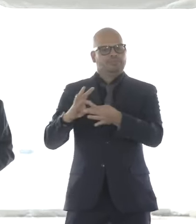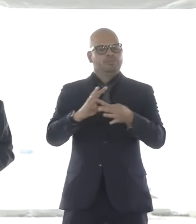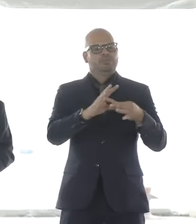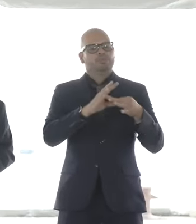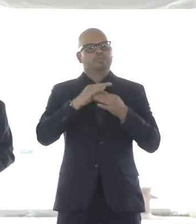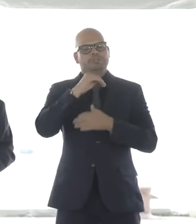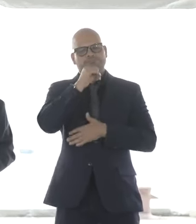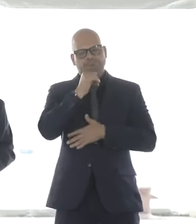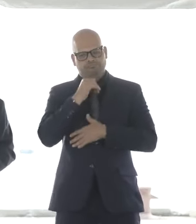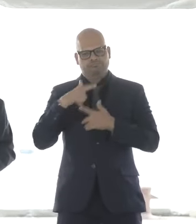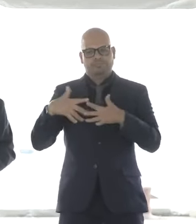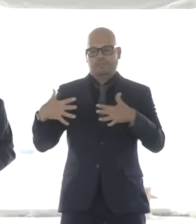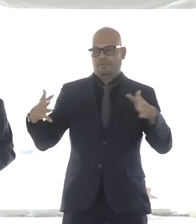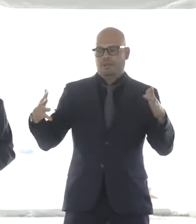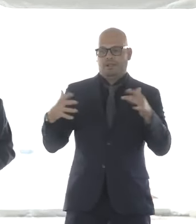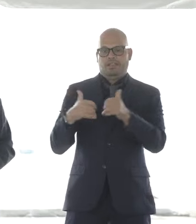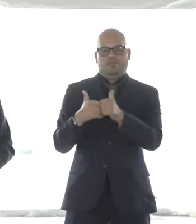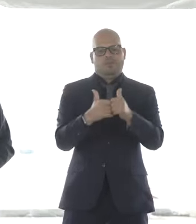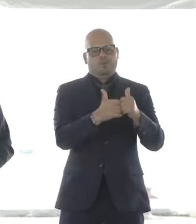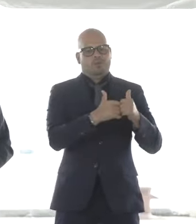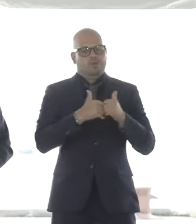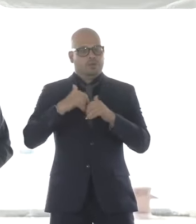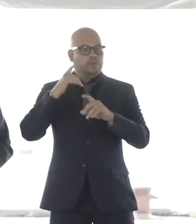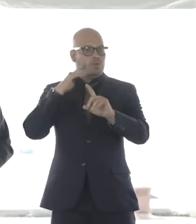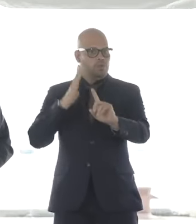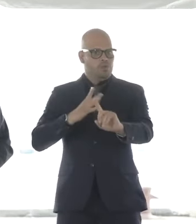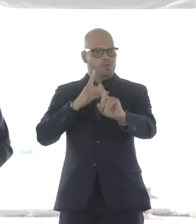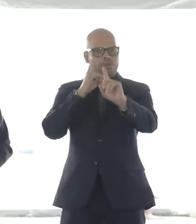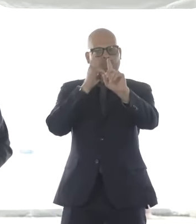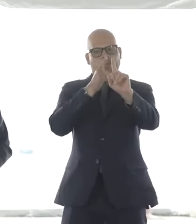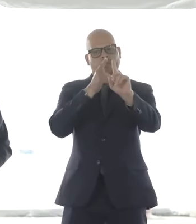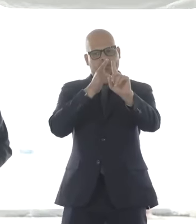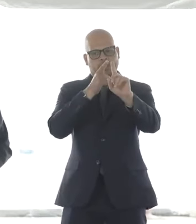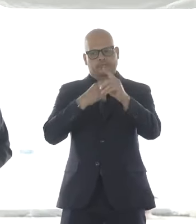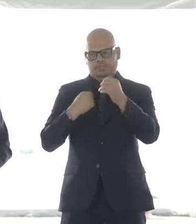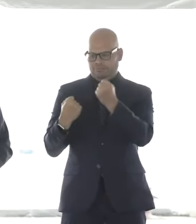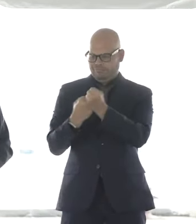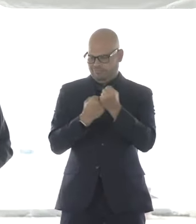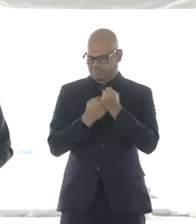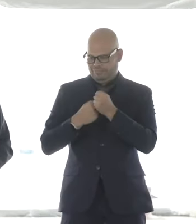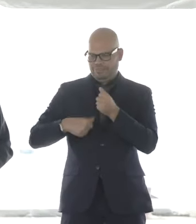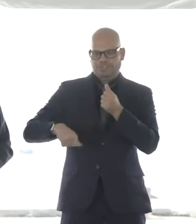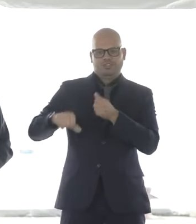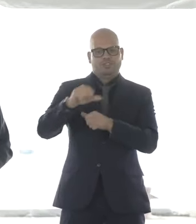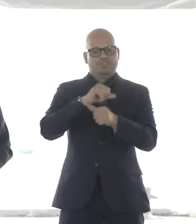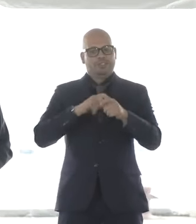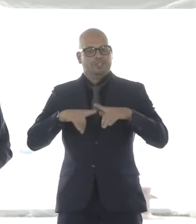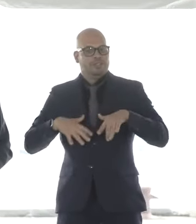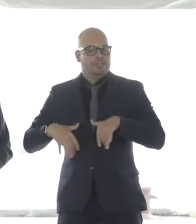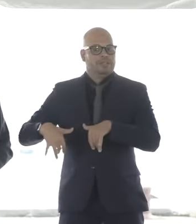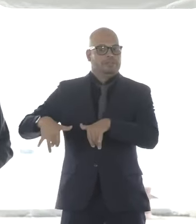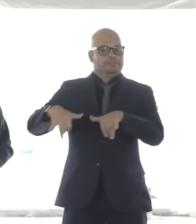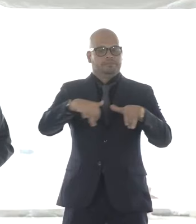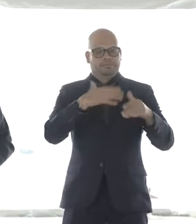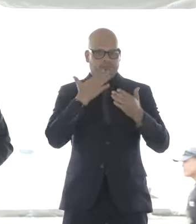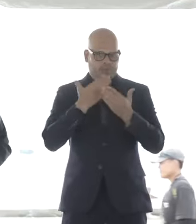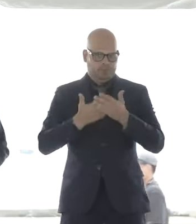that far resounding roar is the ocean's voice of welcome. His salt breath brings a blessing along with it.